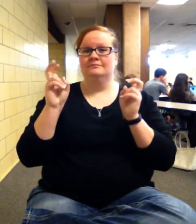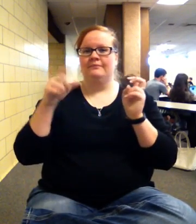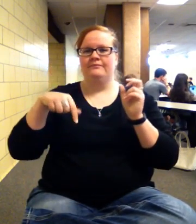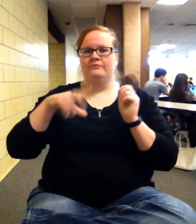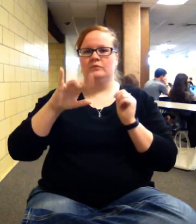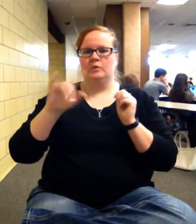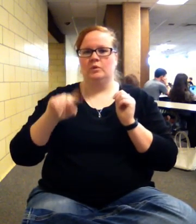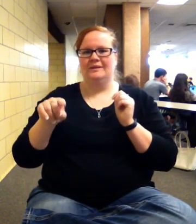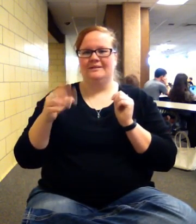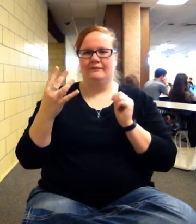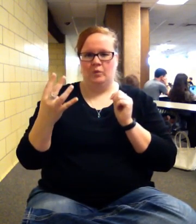that looks like.